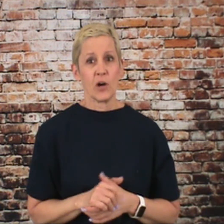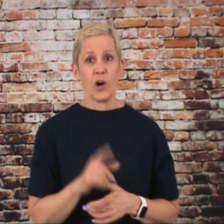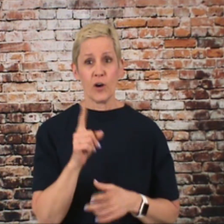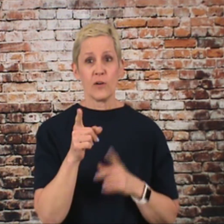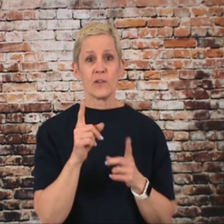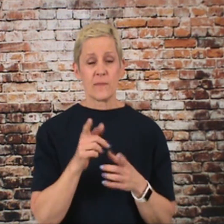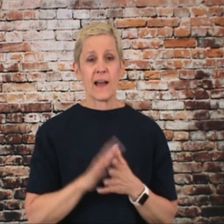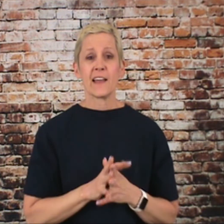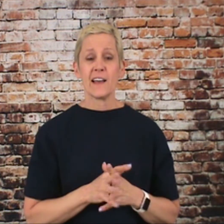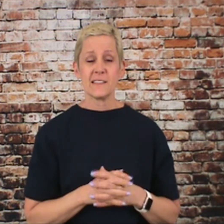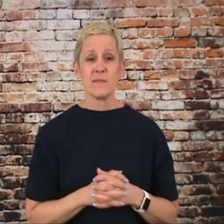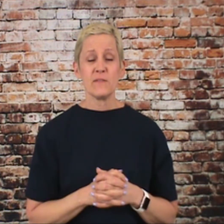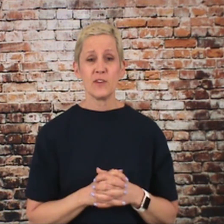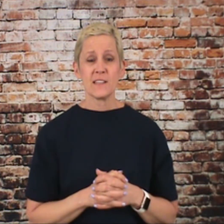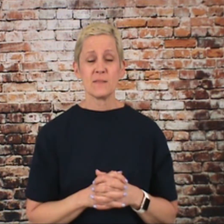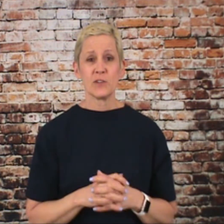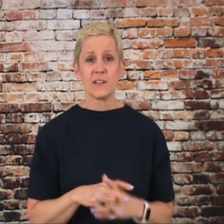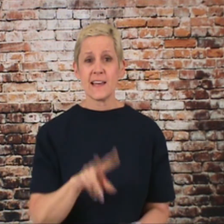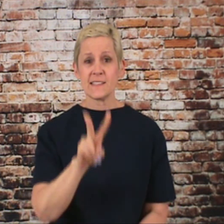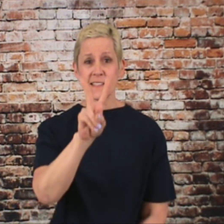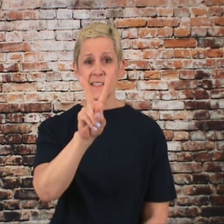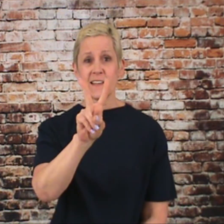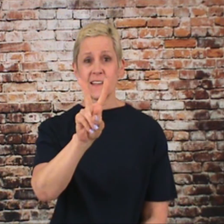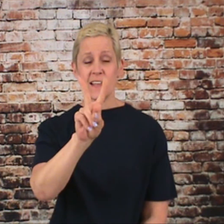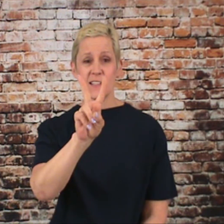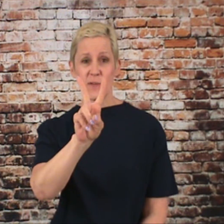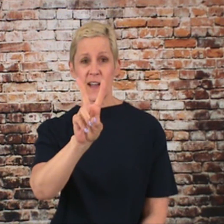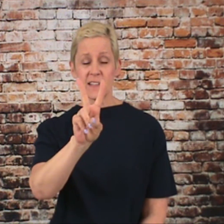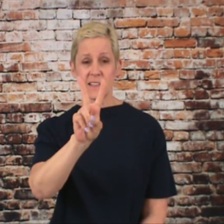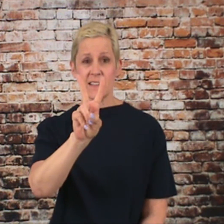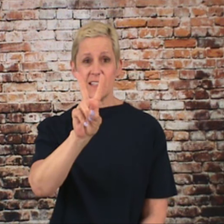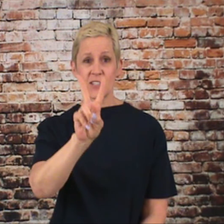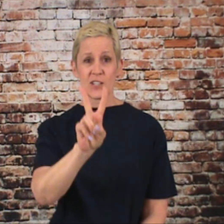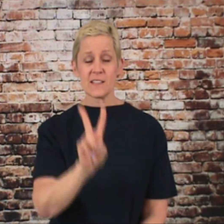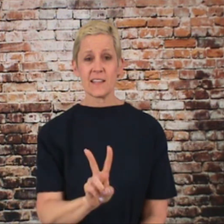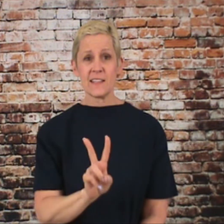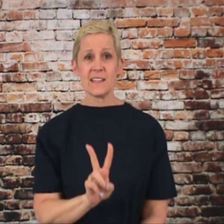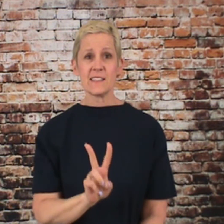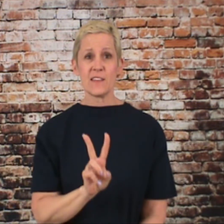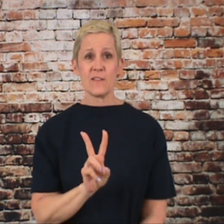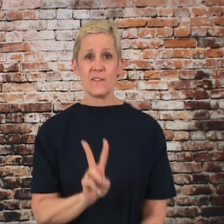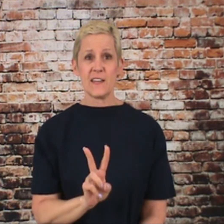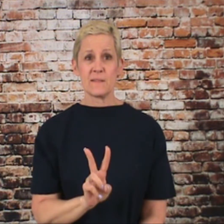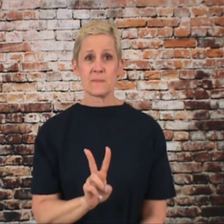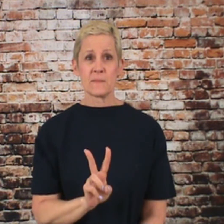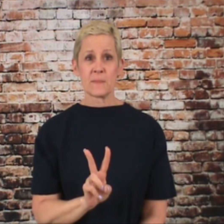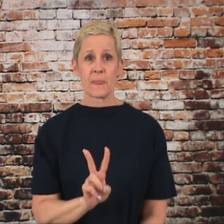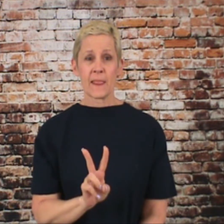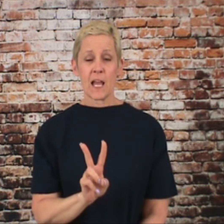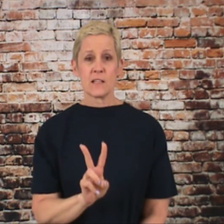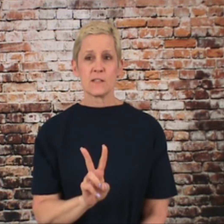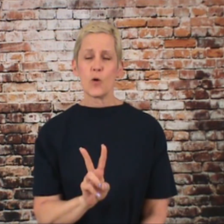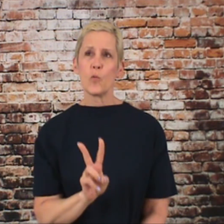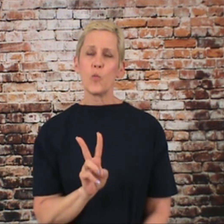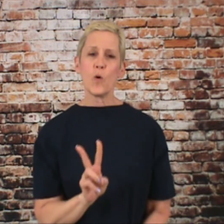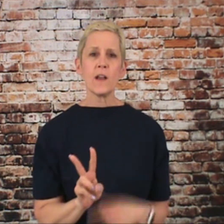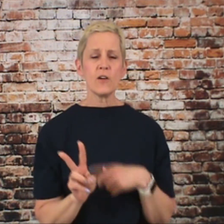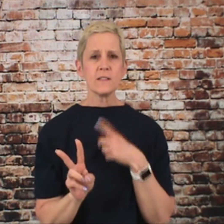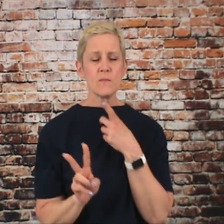Oh, I got, some of you got some good guesses. That's right. It's just like this, the V. So what are some